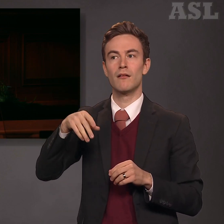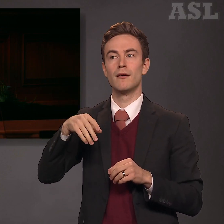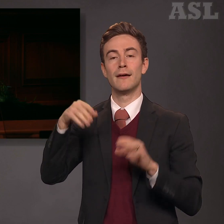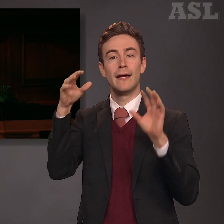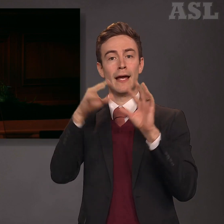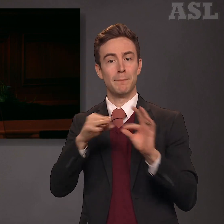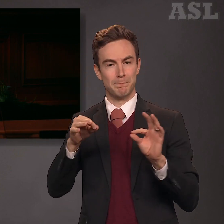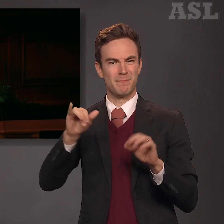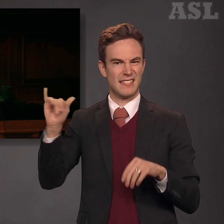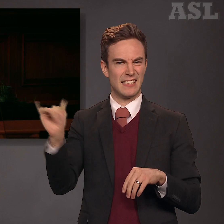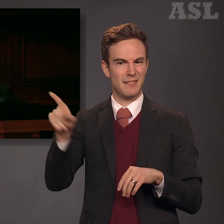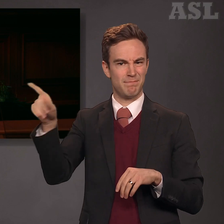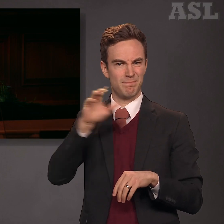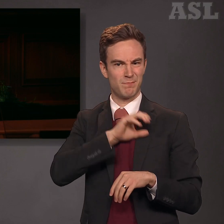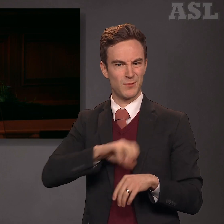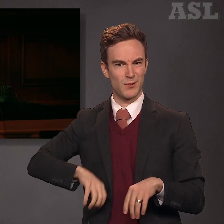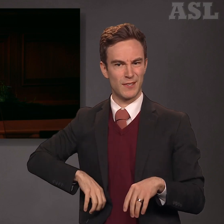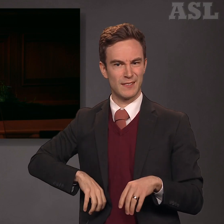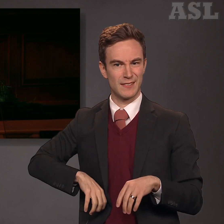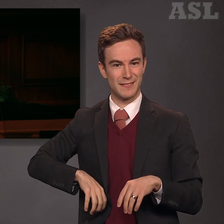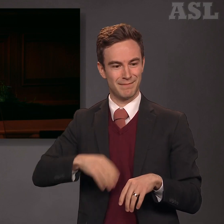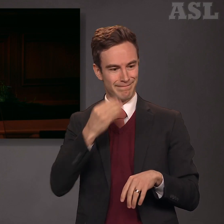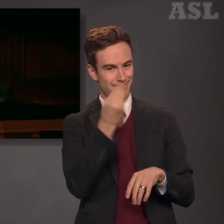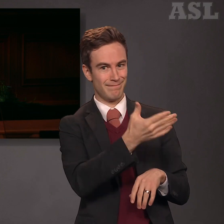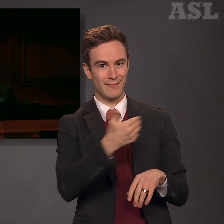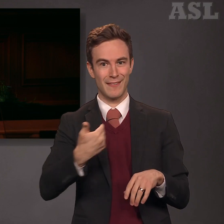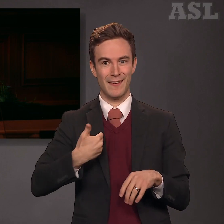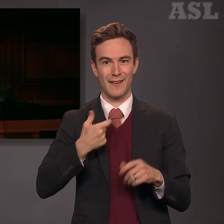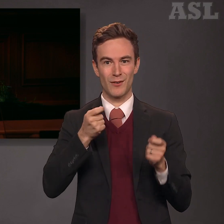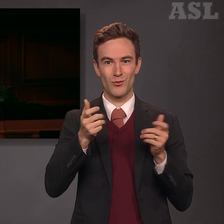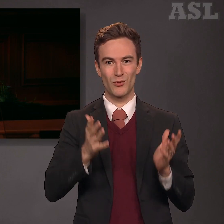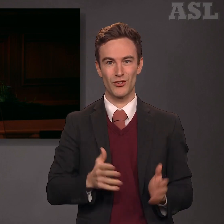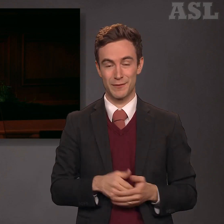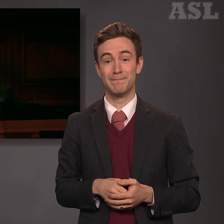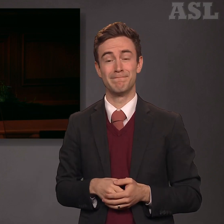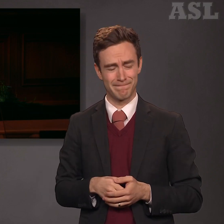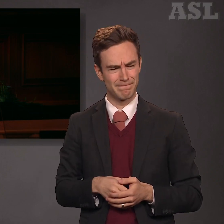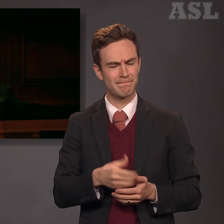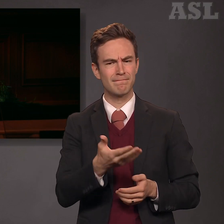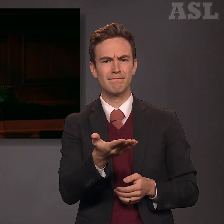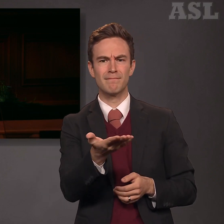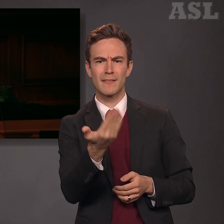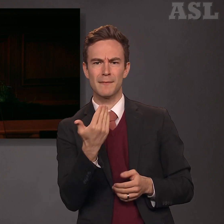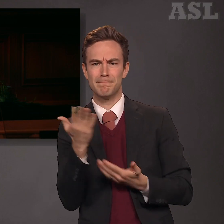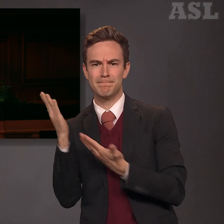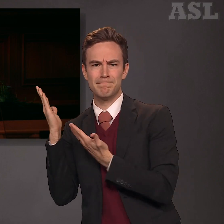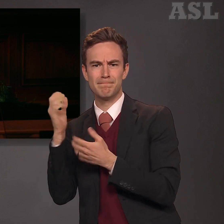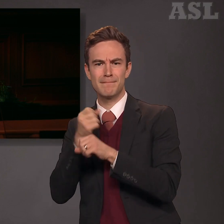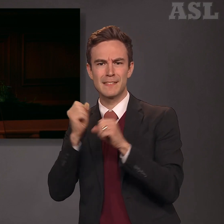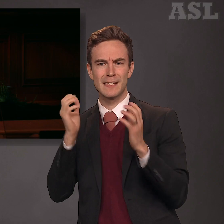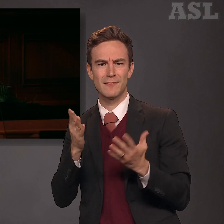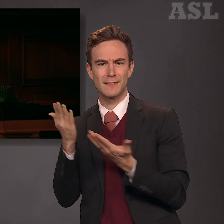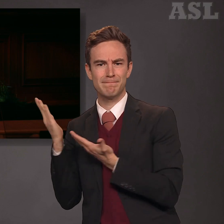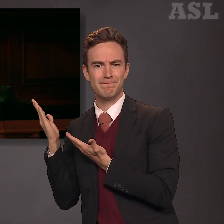Christ said to this rich young man. Come unto your Savior. Come completely